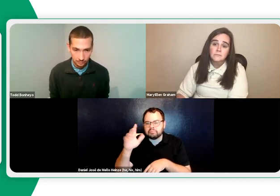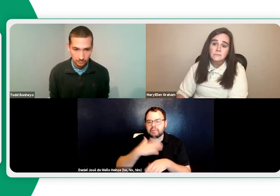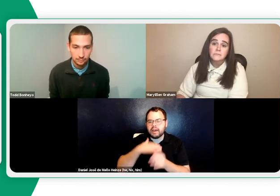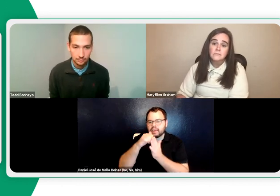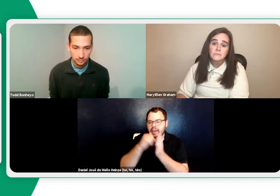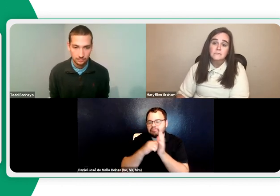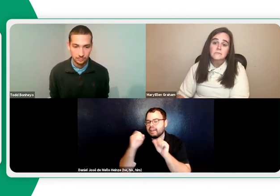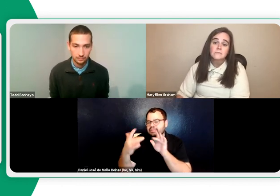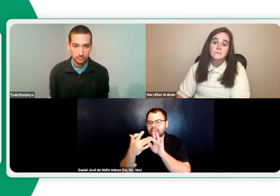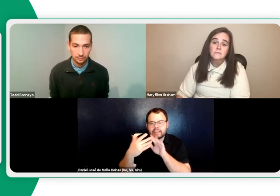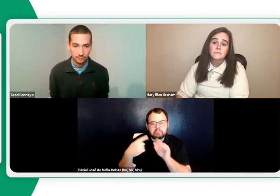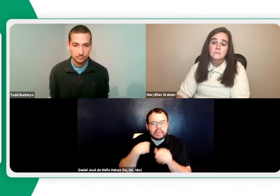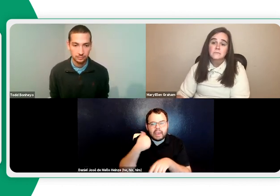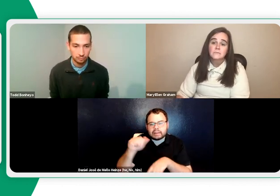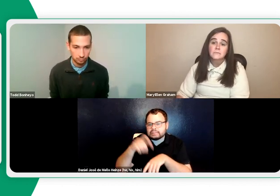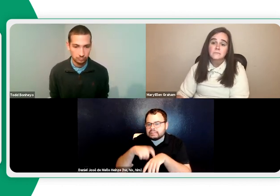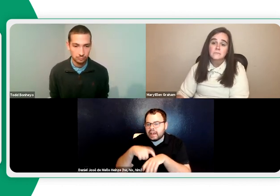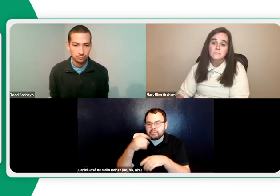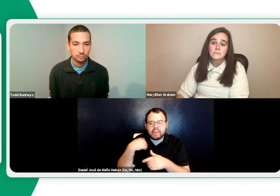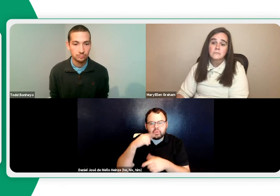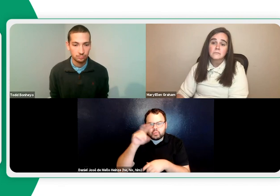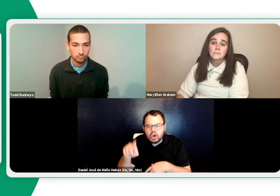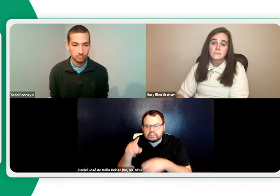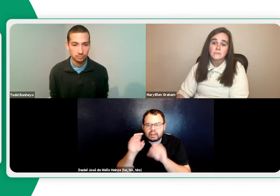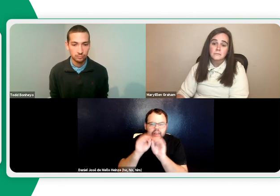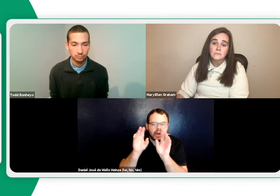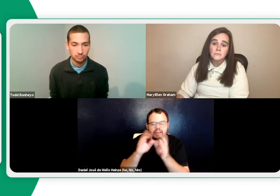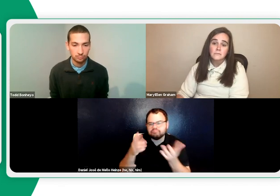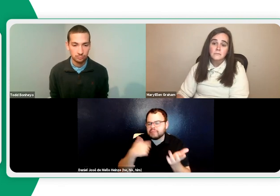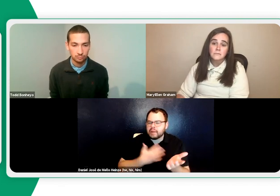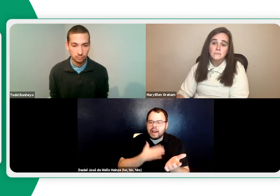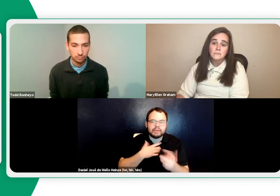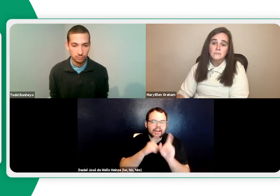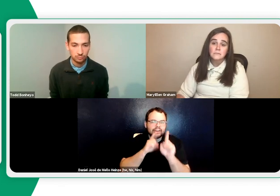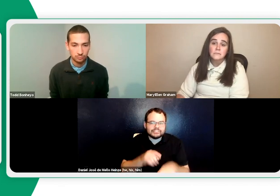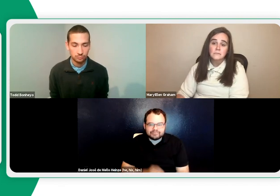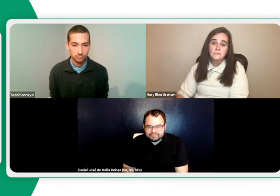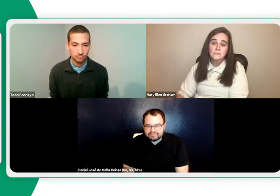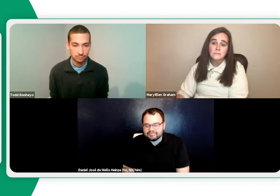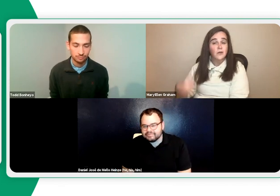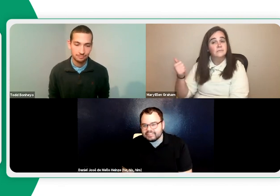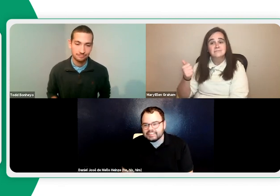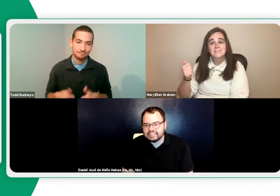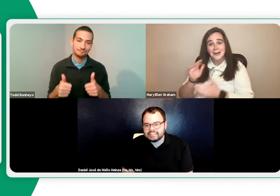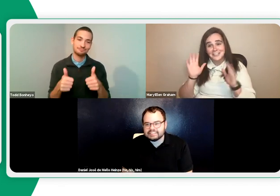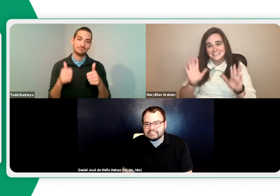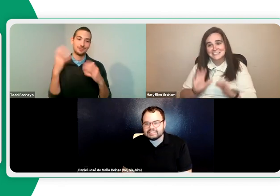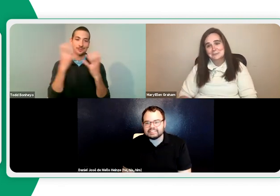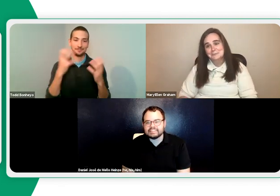if anyone here has any questions, find me on LinkedIn. And send me any questions you would like. And I